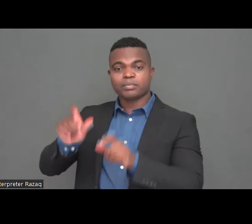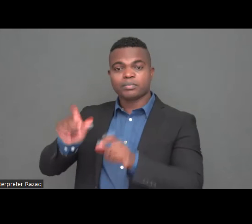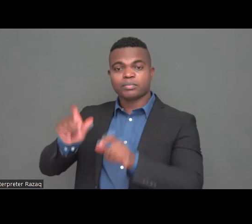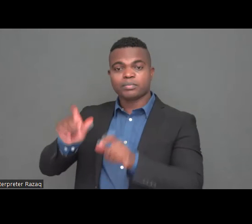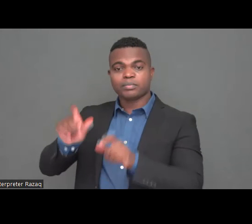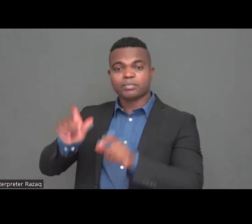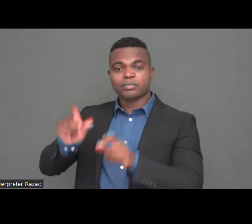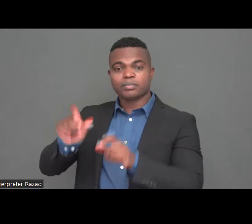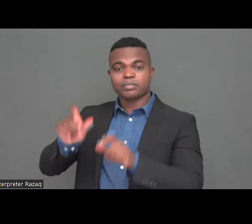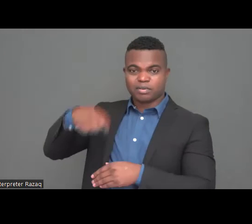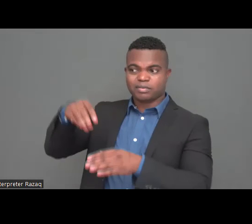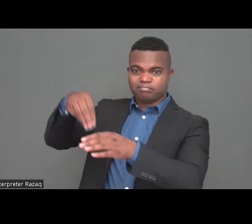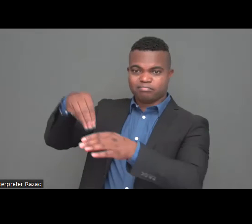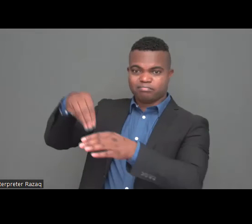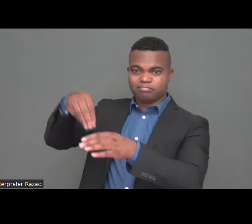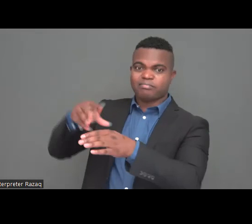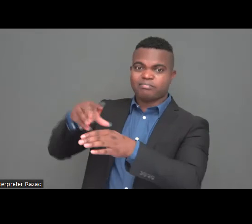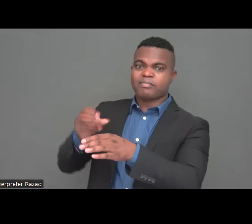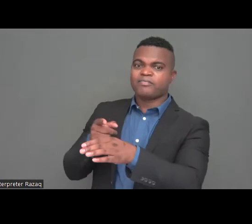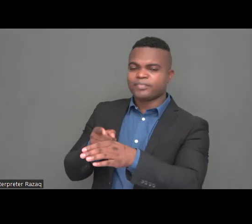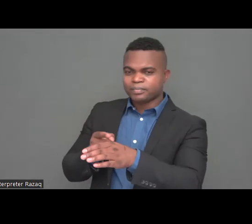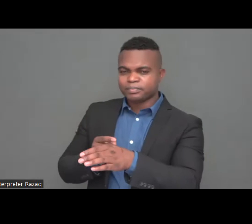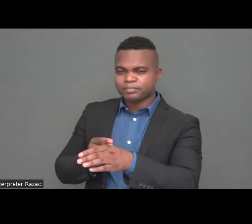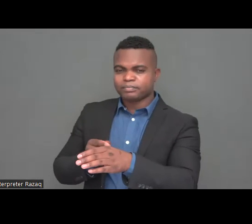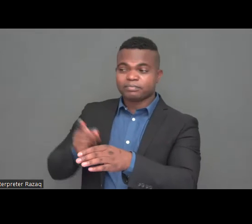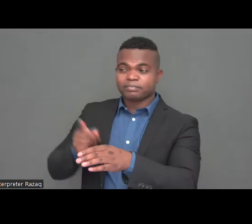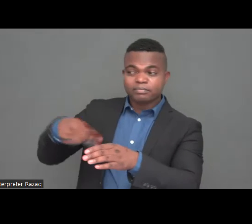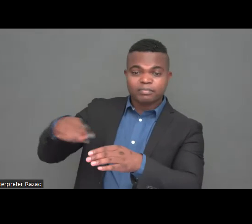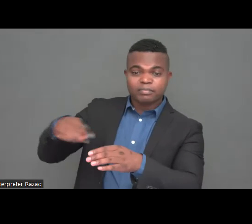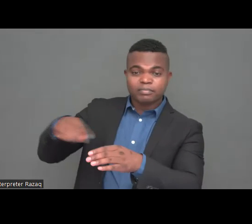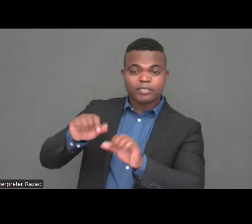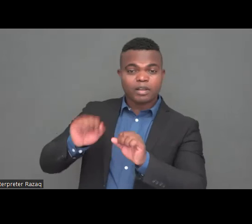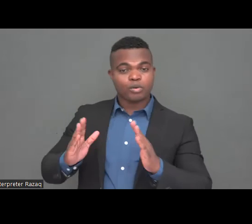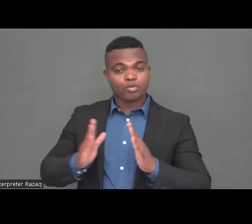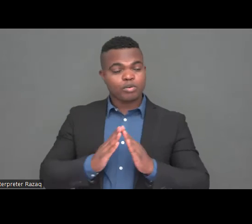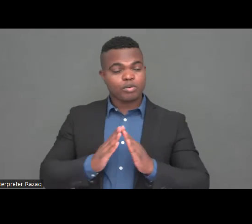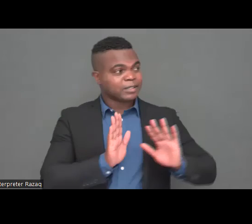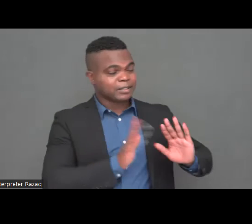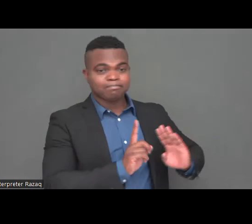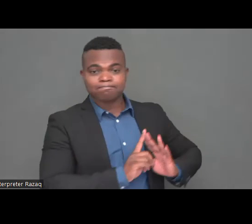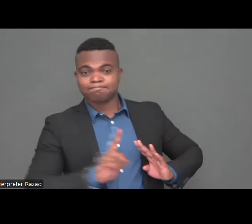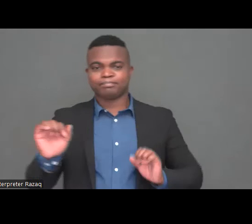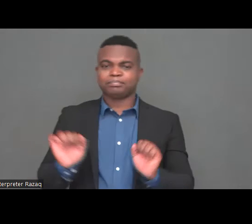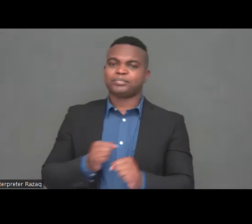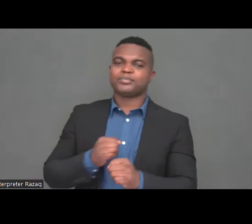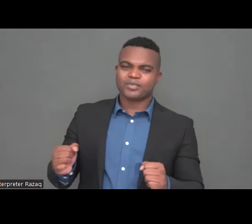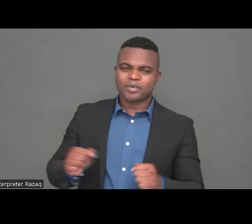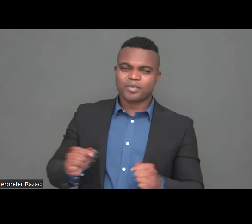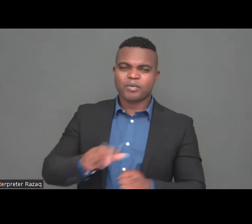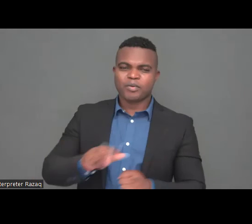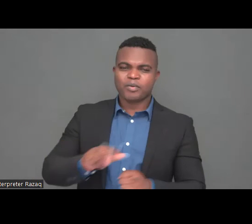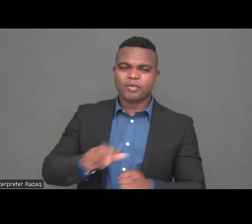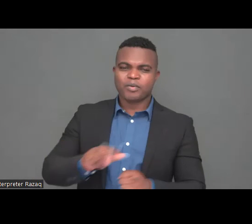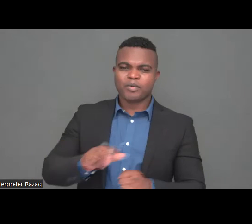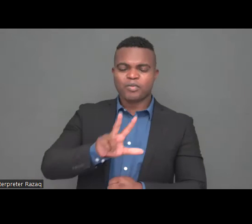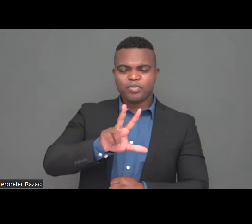disabilities in general in residential care homes in the country they are at grave risk of being left